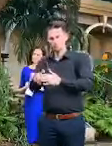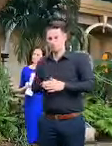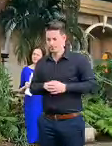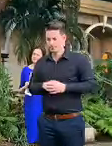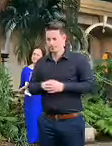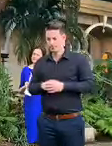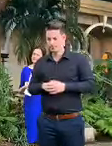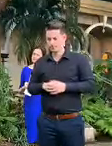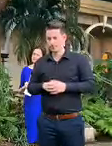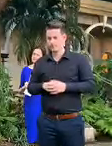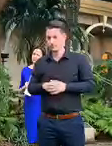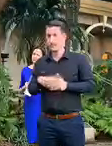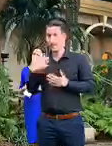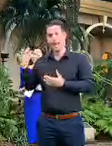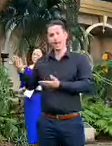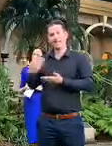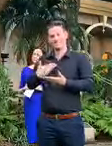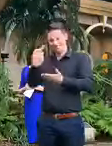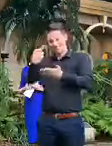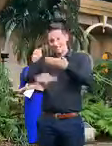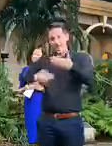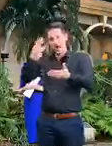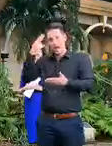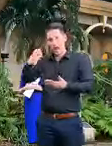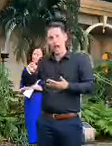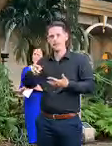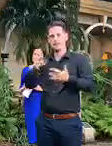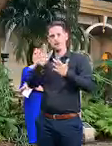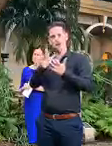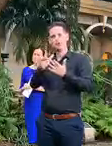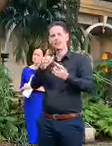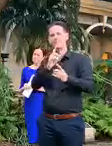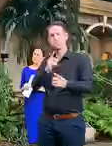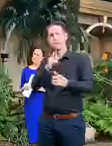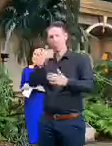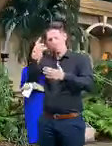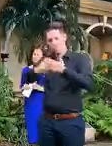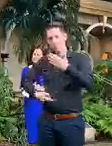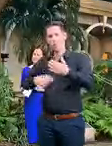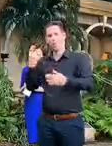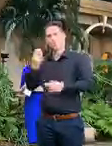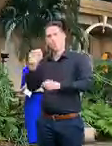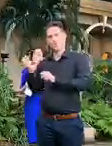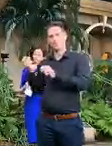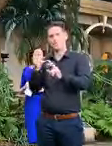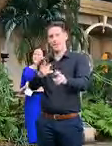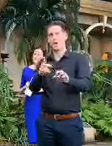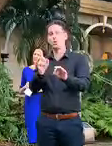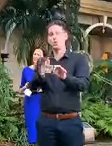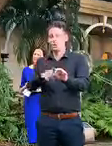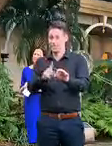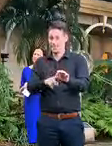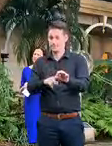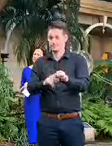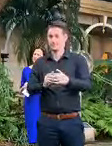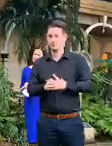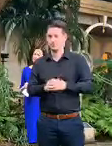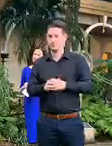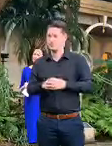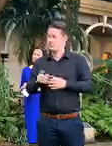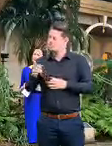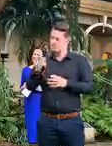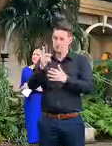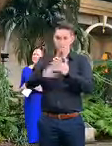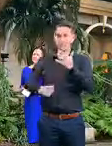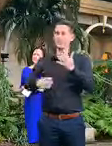here all of the names and contact details of all of those people who've returned to queensland they have already